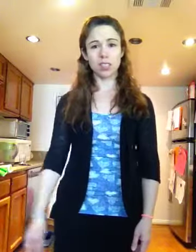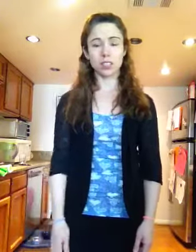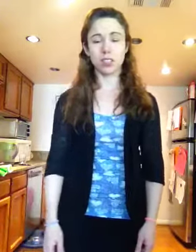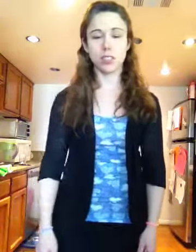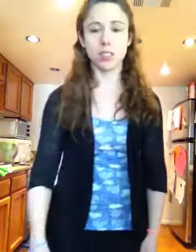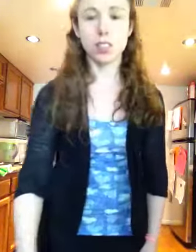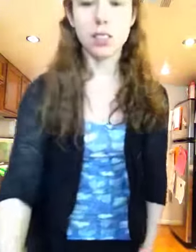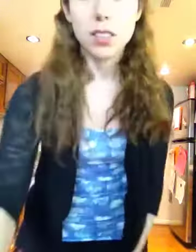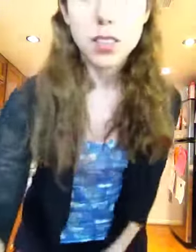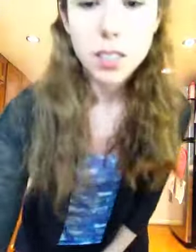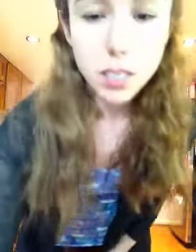Two.